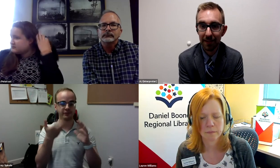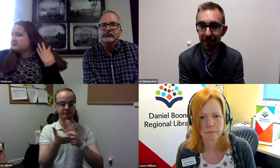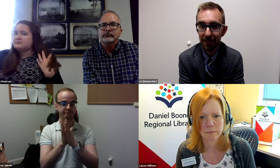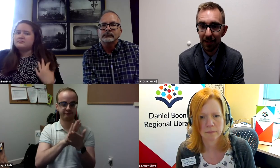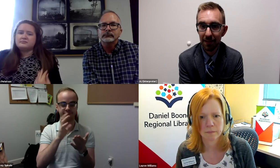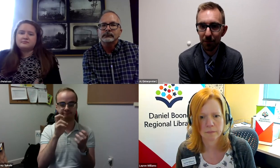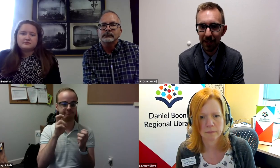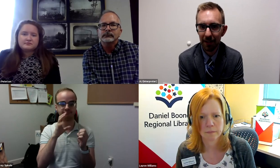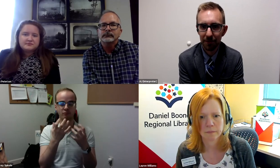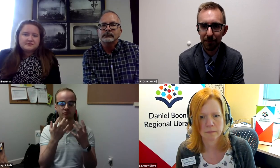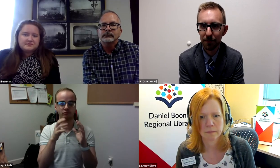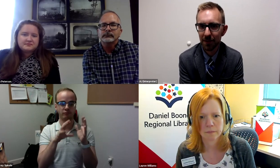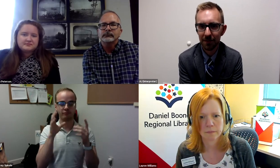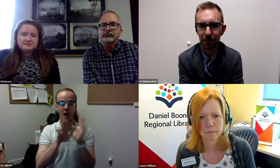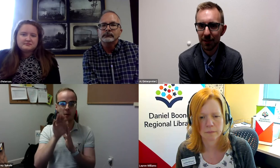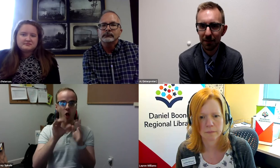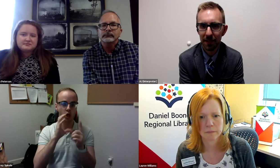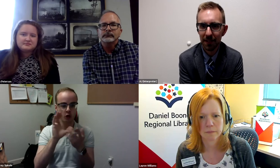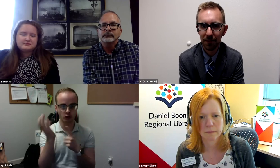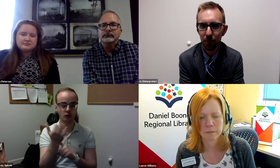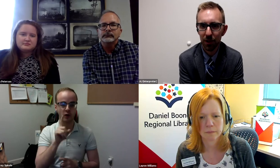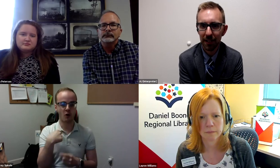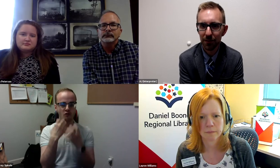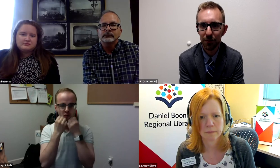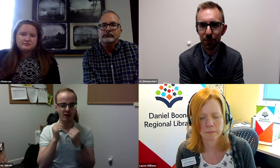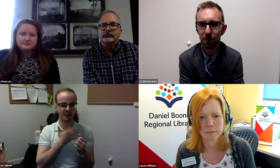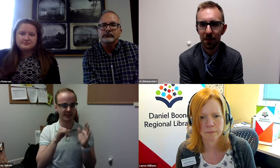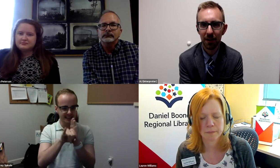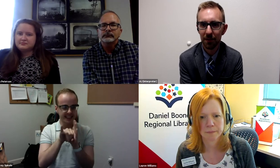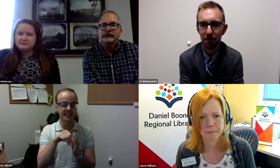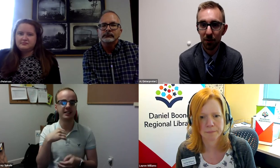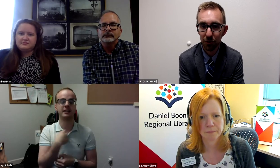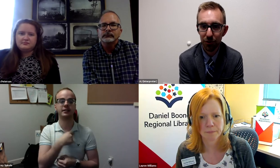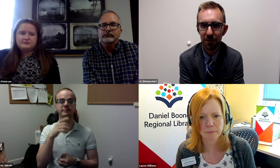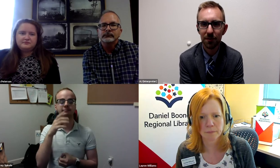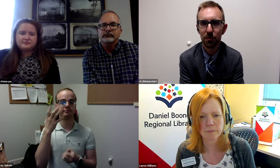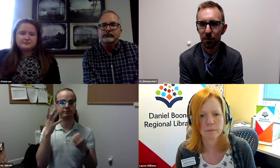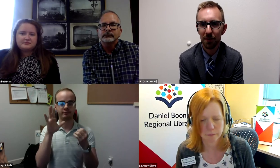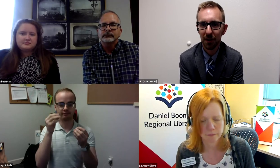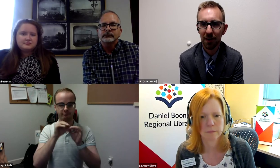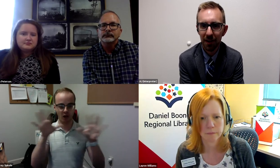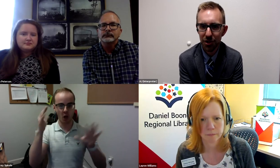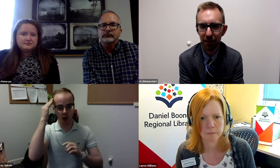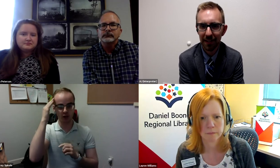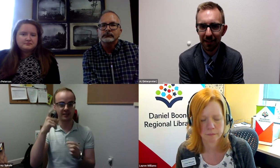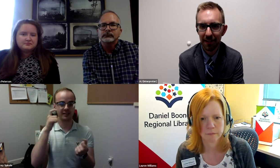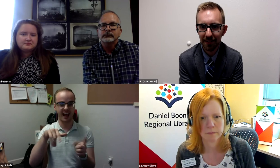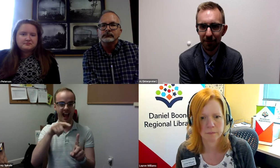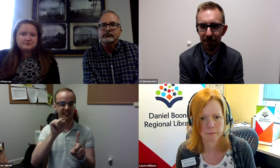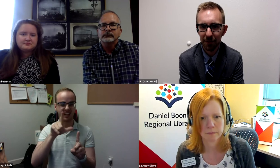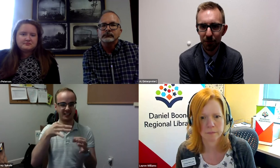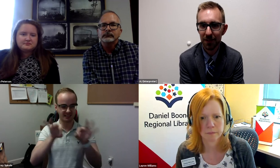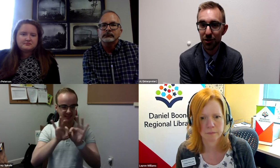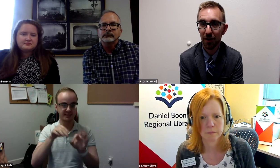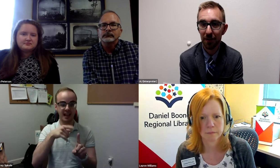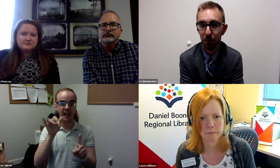And since then, we have really been working to develop a culture to preserve our shared identity as